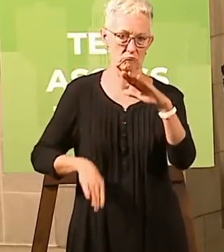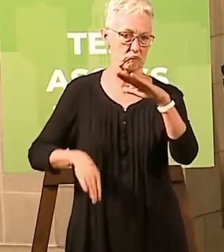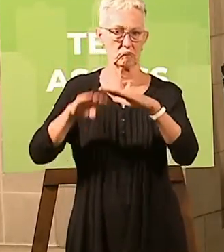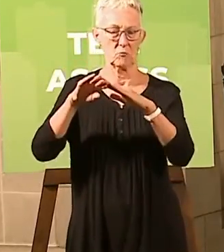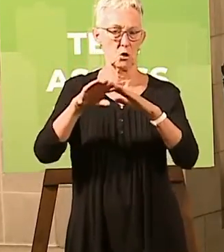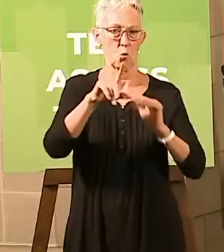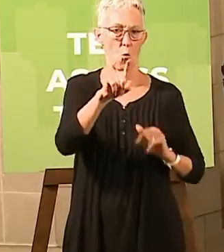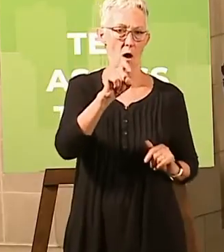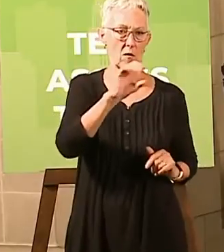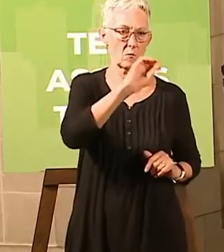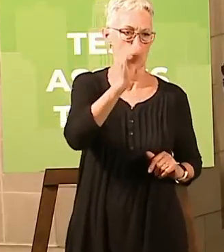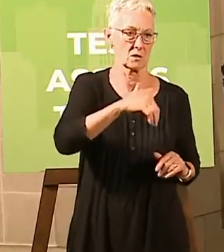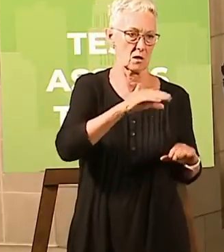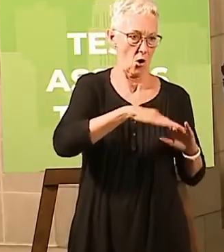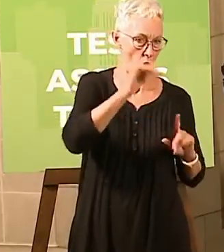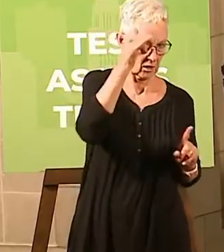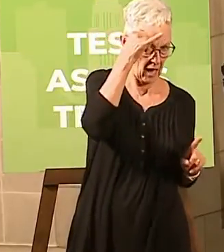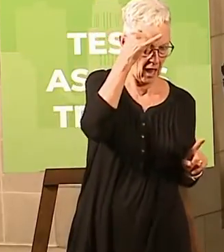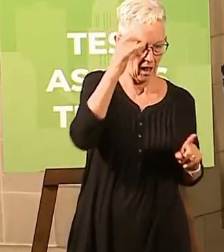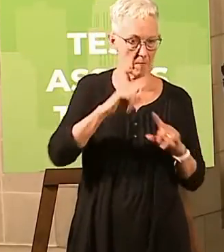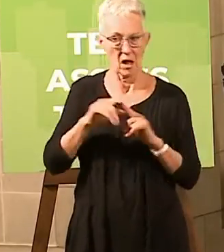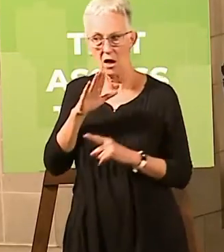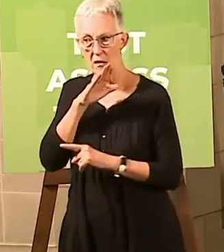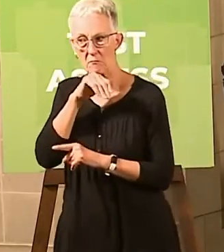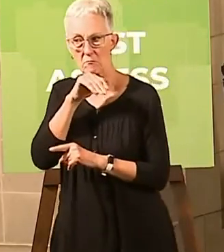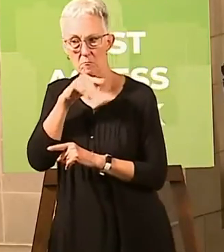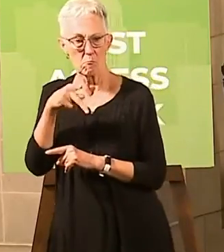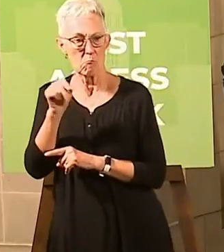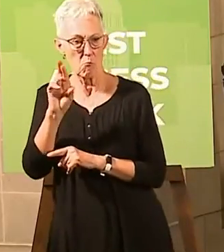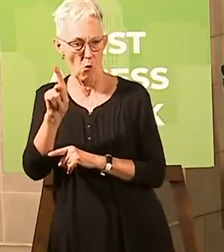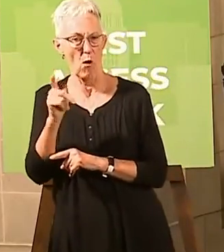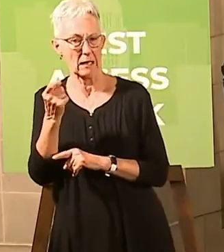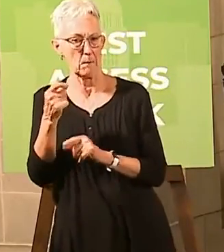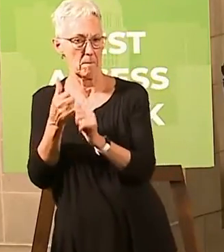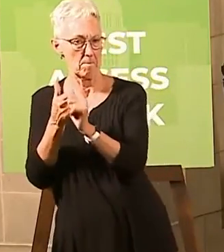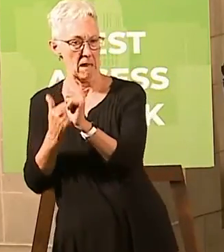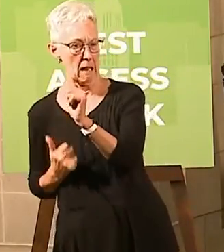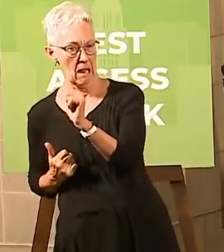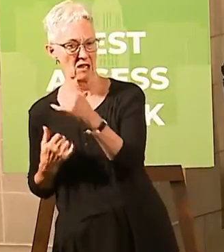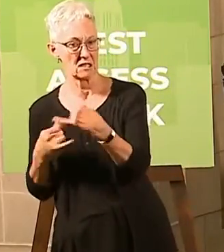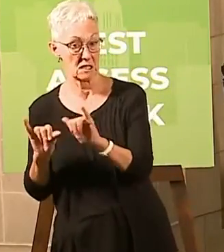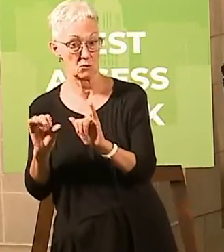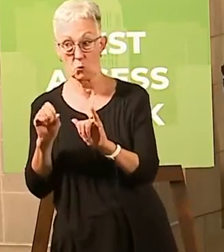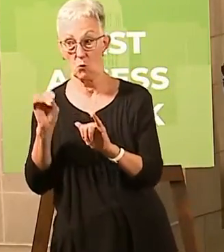Wellman says when it comes to the meat processing end for the state, says beef, again, nearly 100 percent capacity.